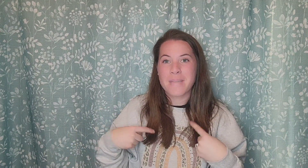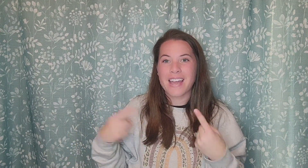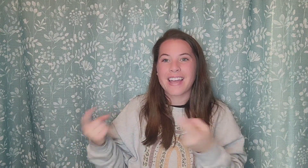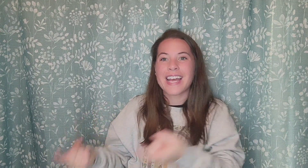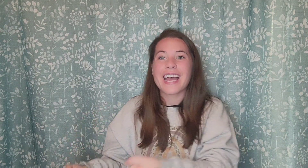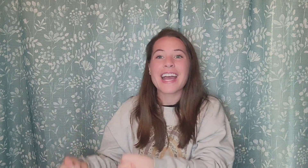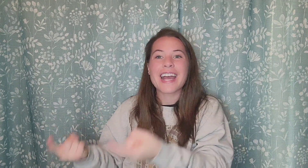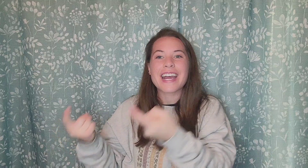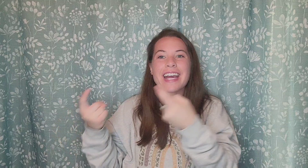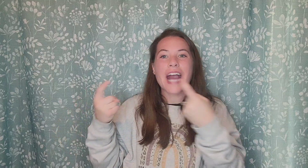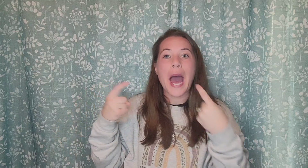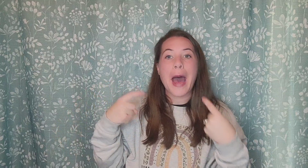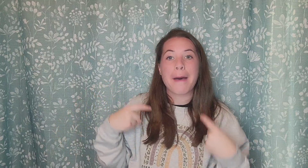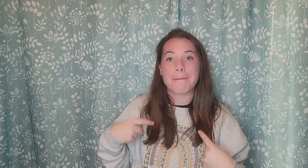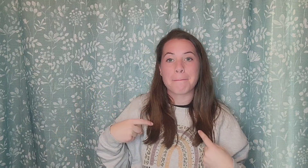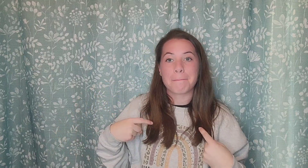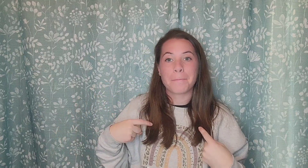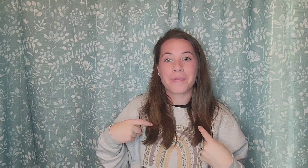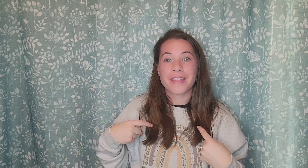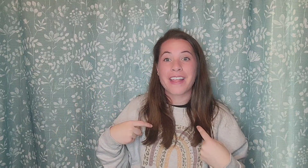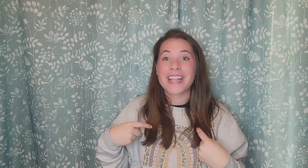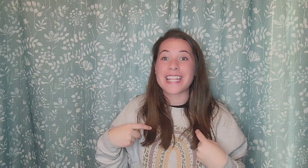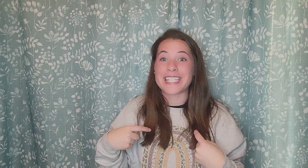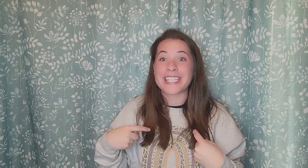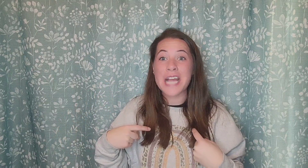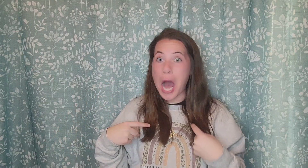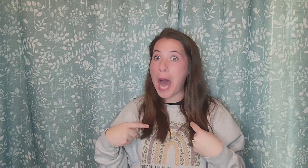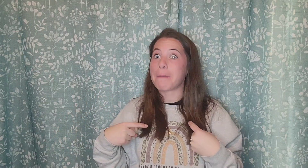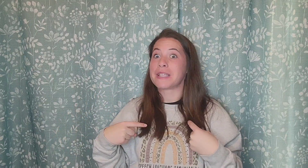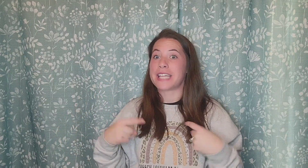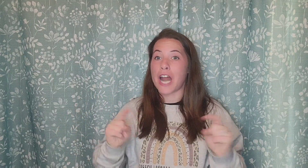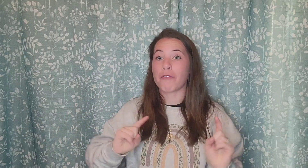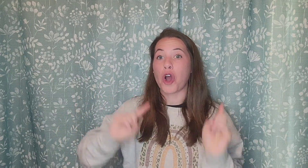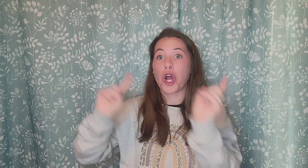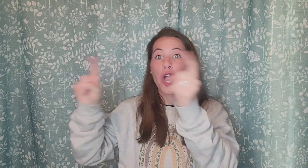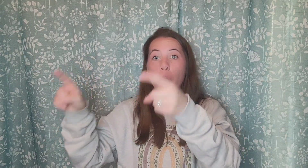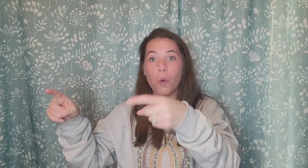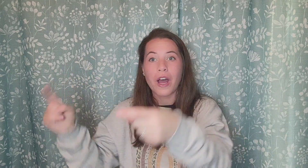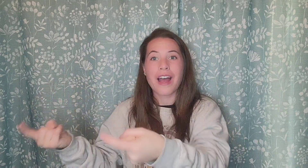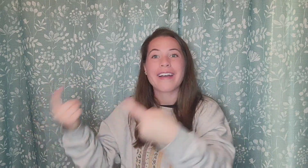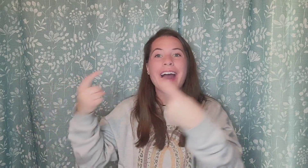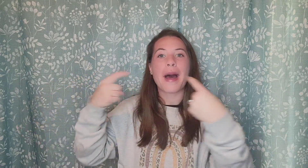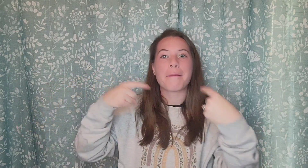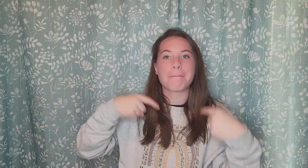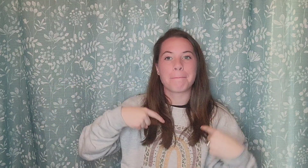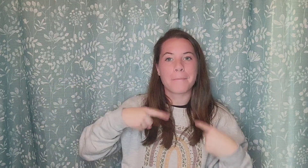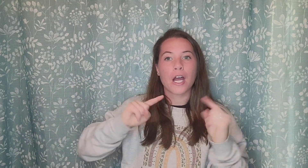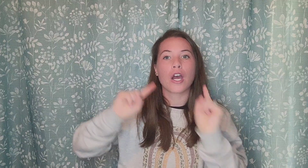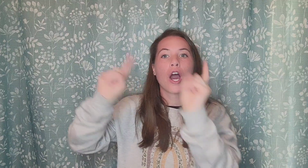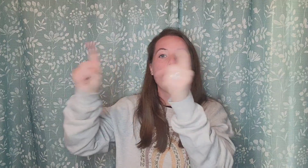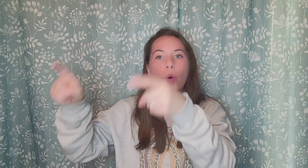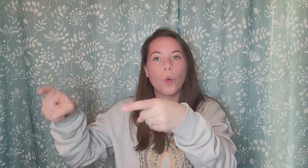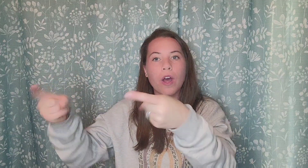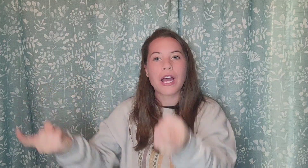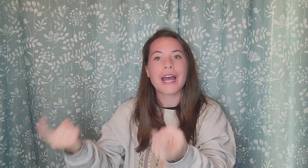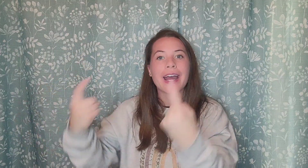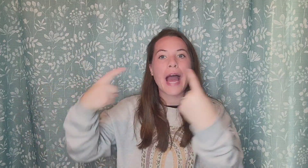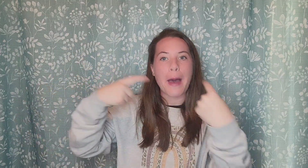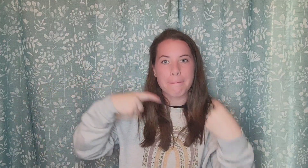Come. Come. This is the opposite of go. Come. Go. Come.